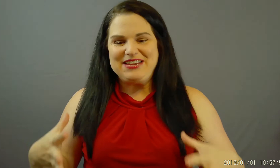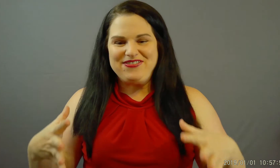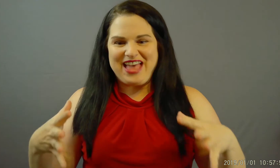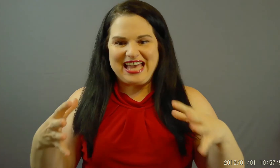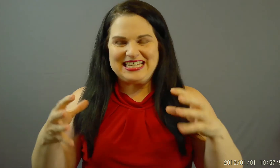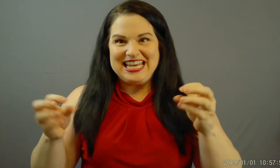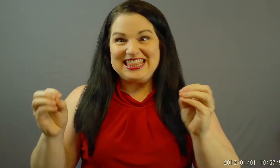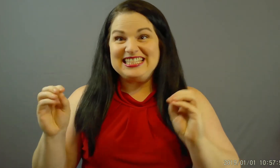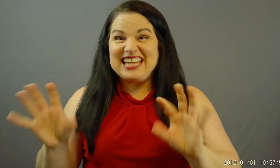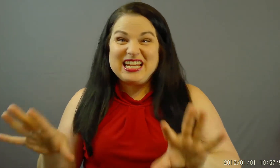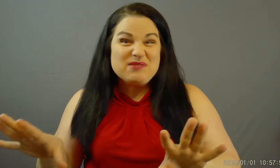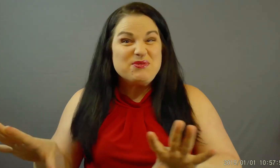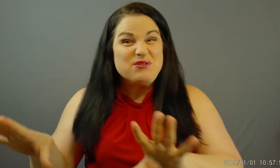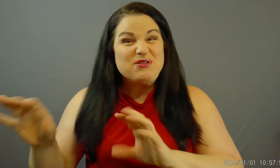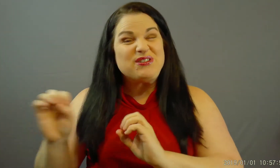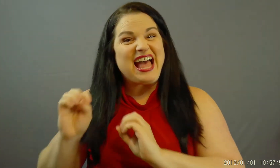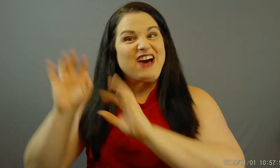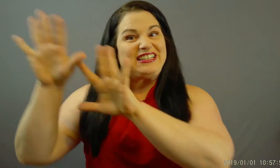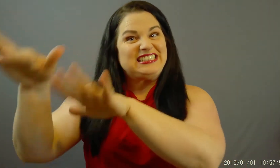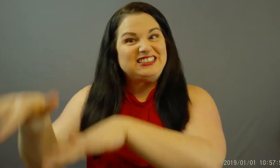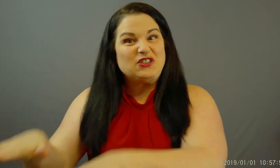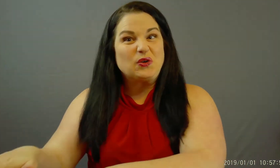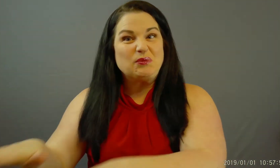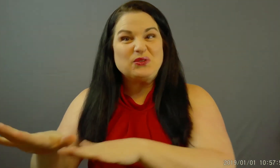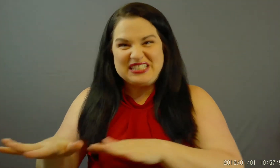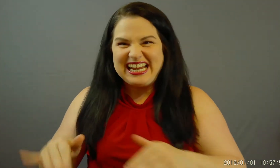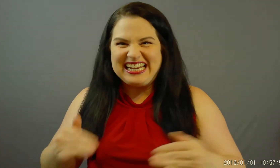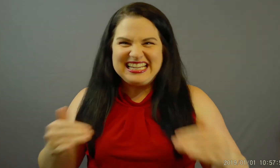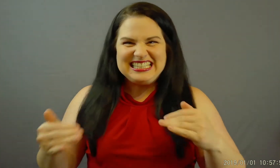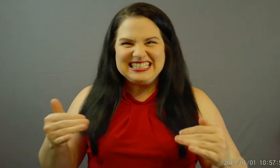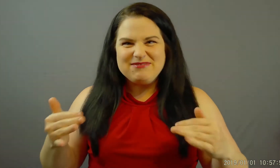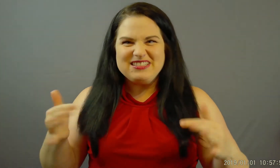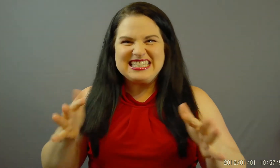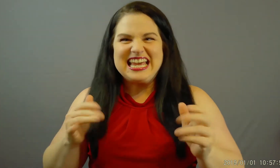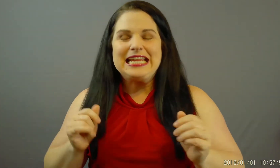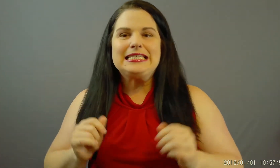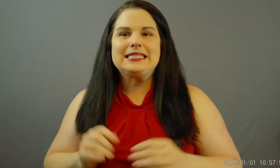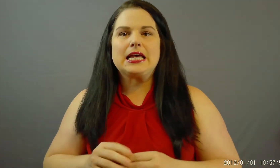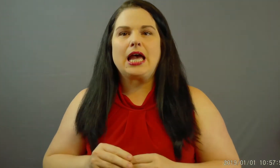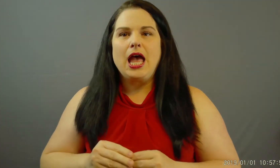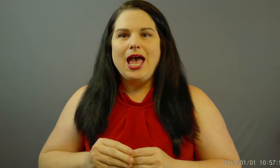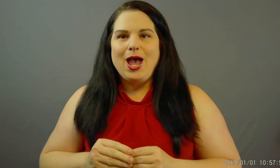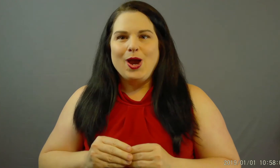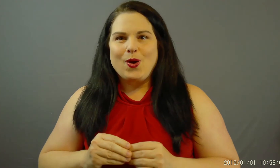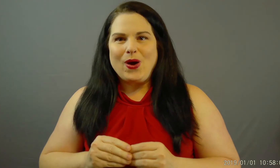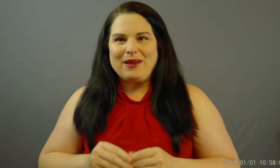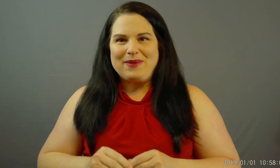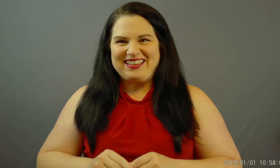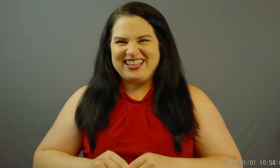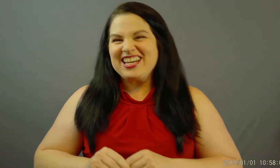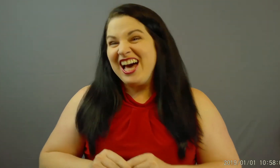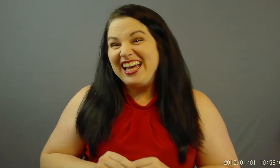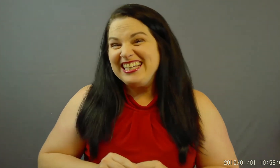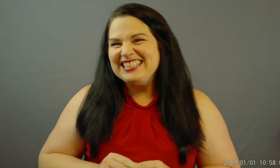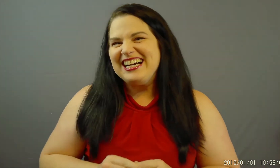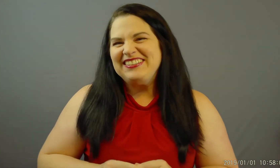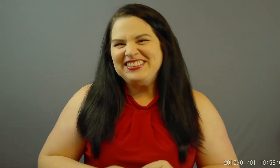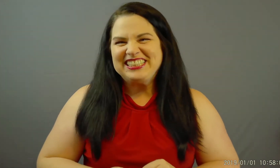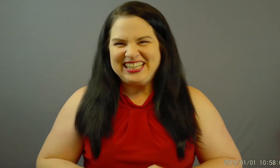that the dating pool out in normal dating sites quite make the cut I'm looking